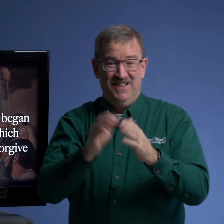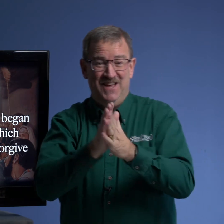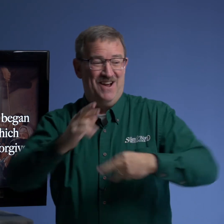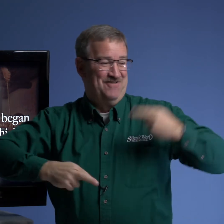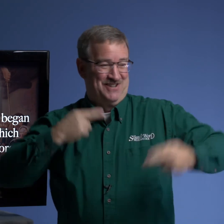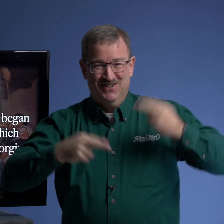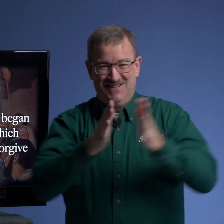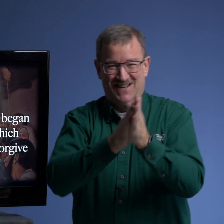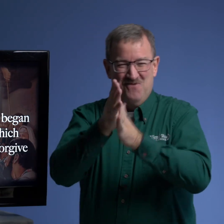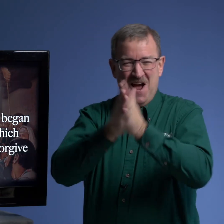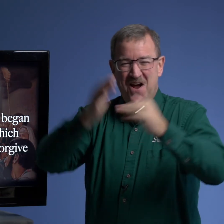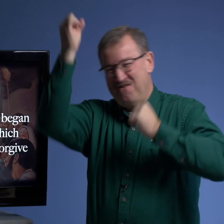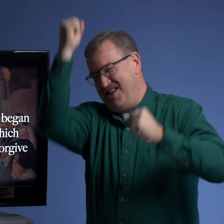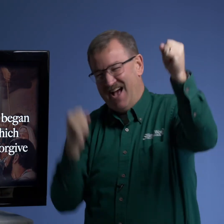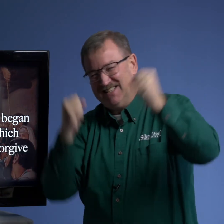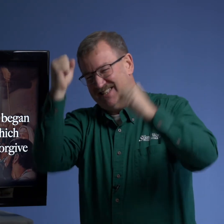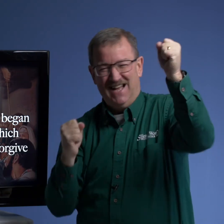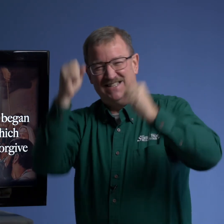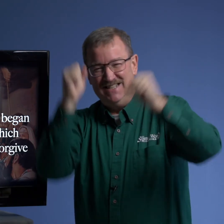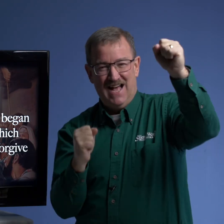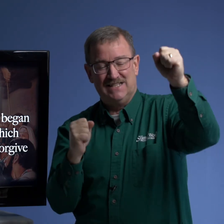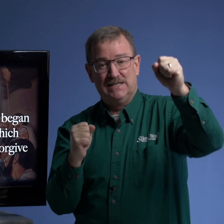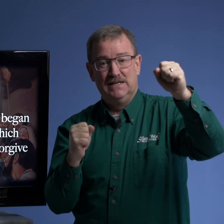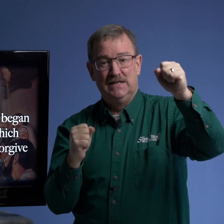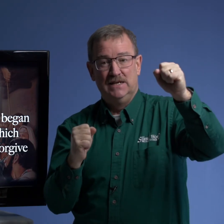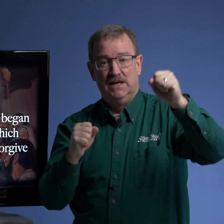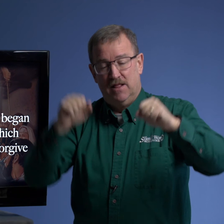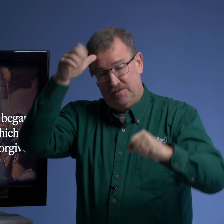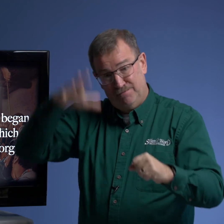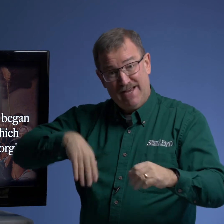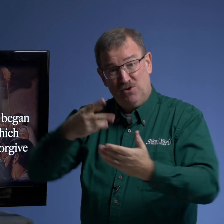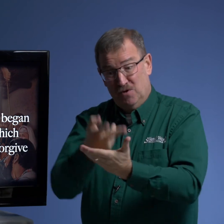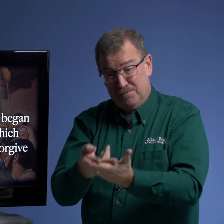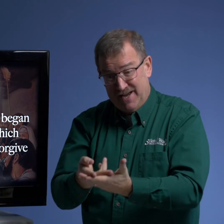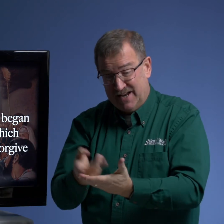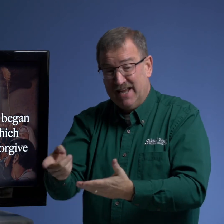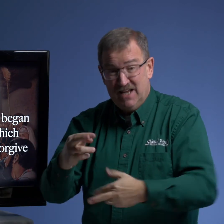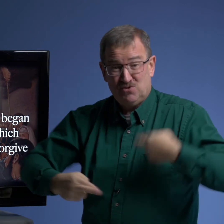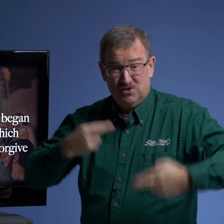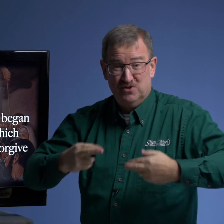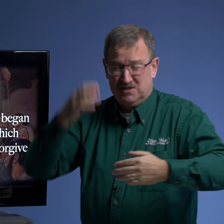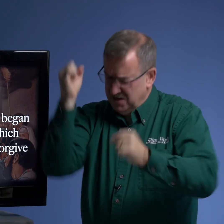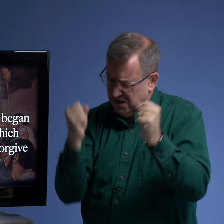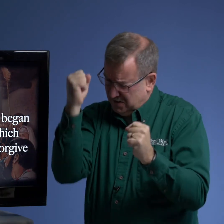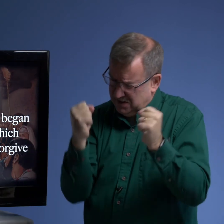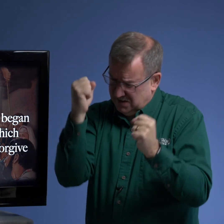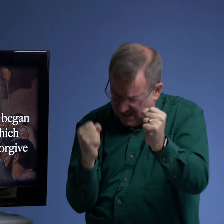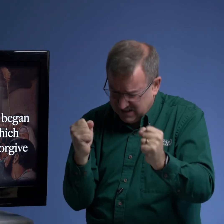they are rejoicing whoo yes yes yes the man on the bed he's rejoicing yes yes yes